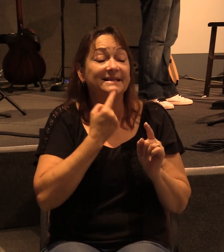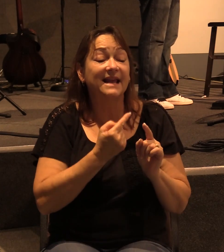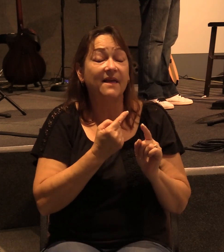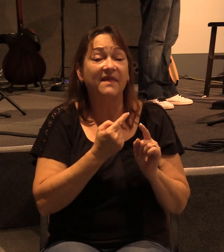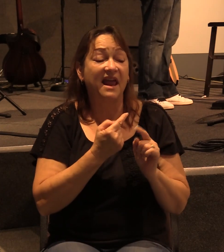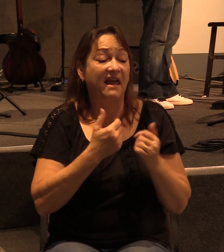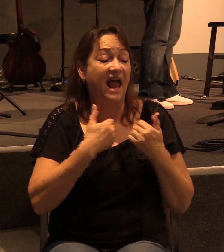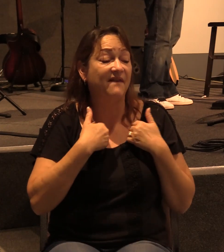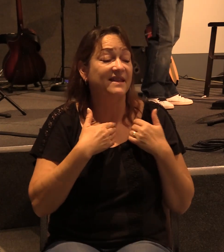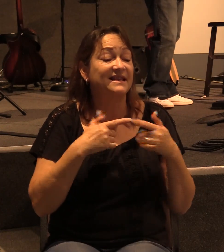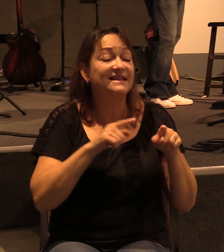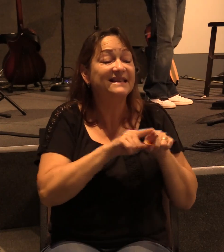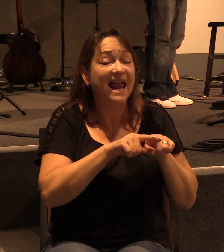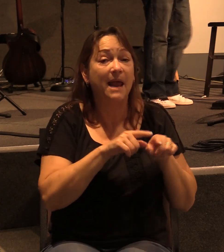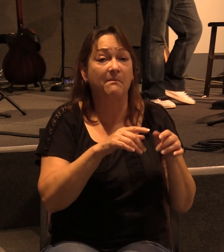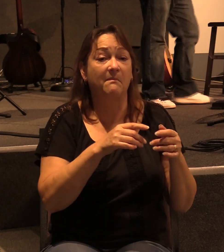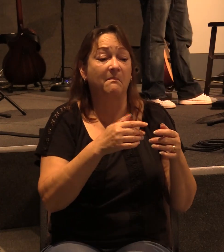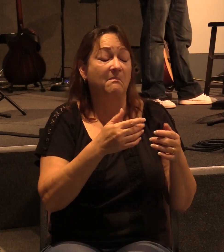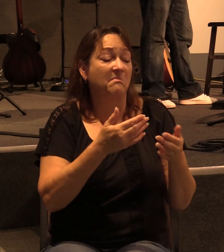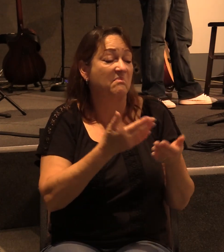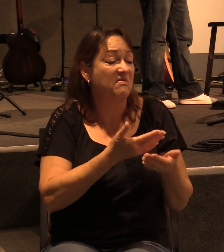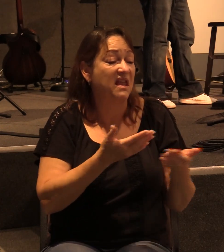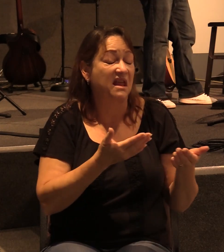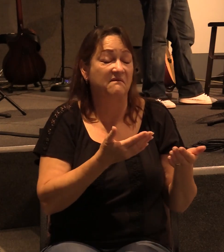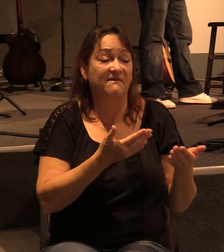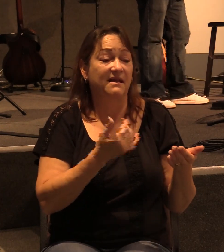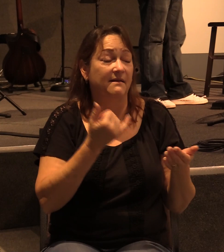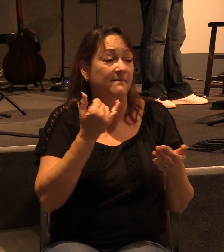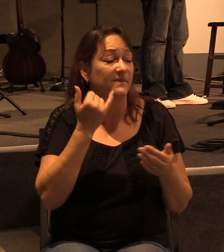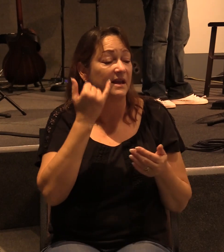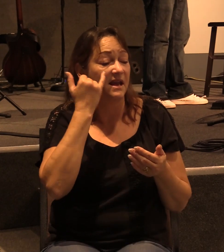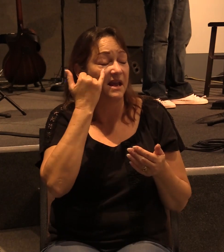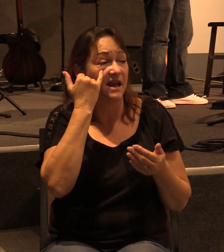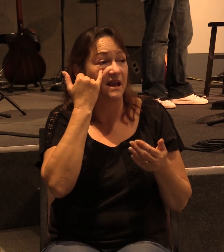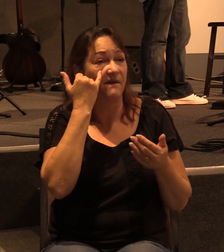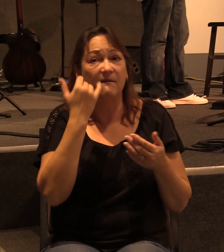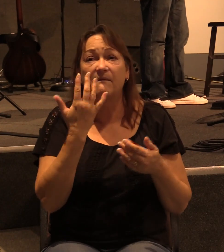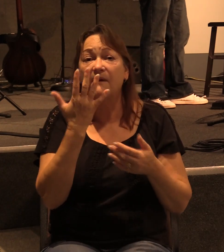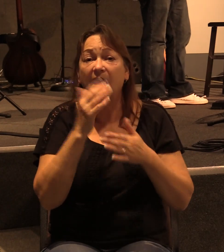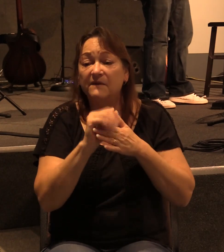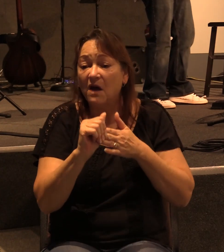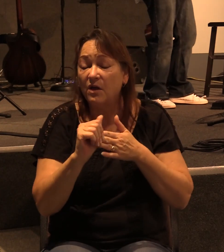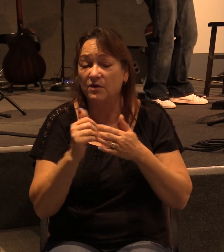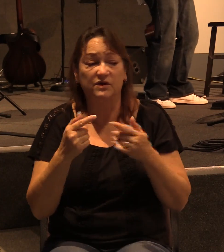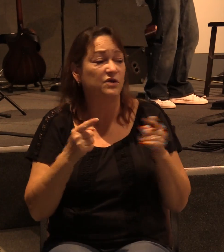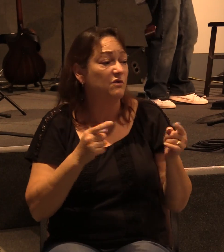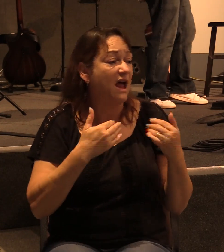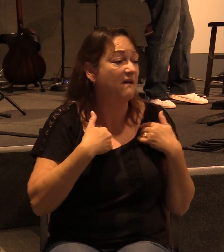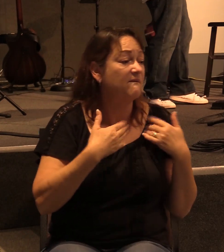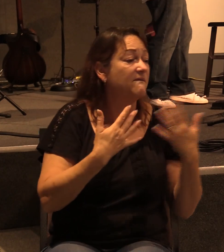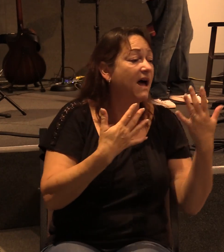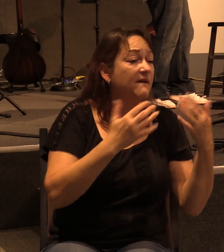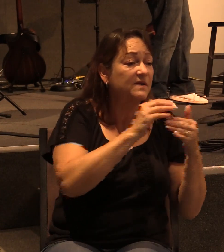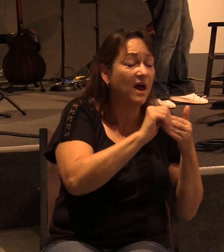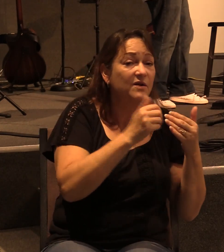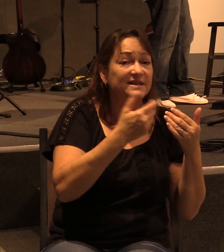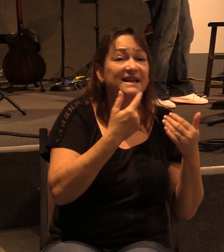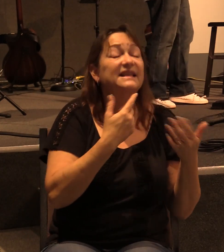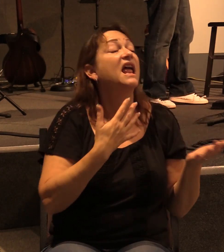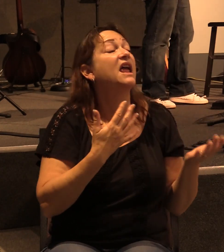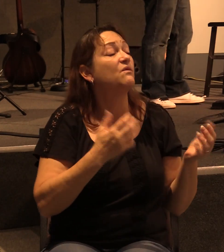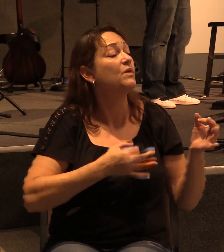is they possess the same thing. It's like if I got a five dollar bill and you got a five dollar bill and I say hey let's trade.